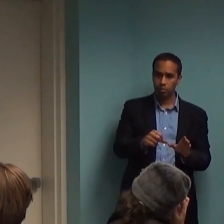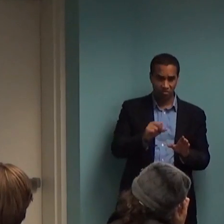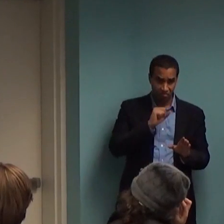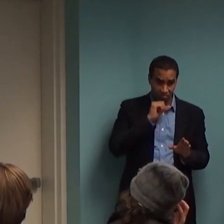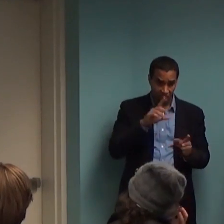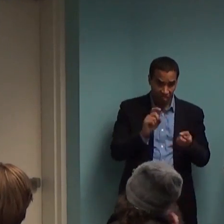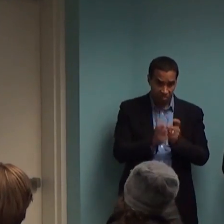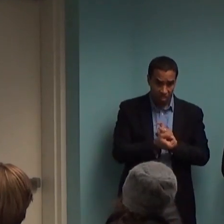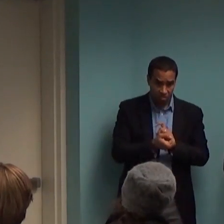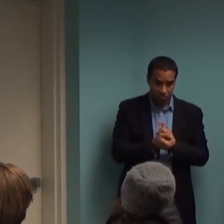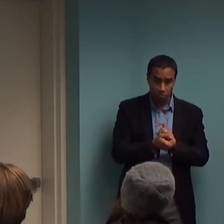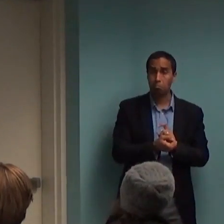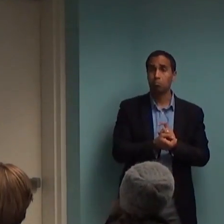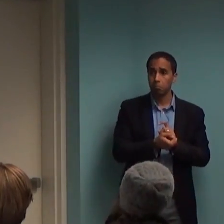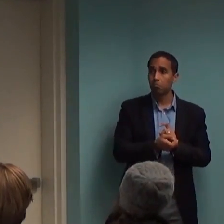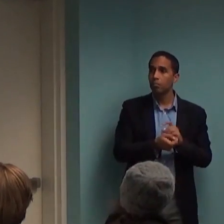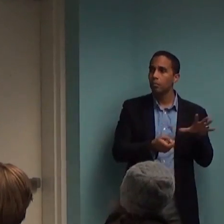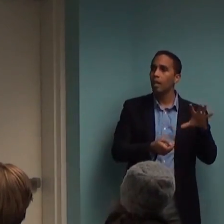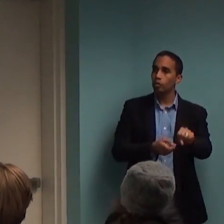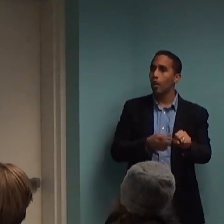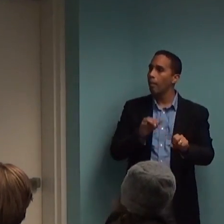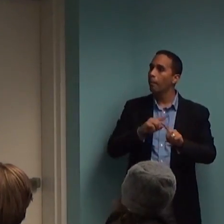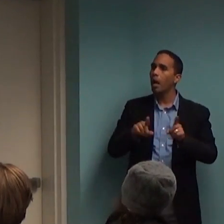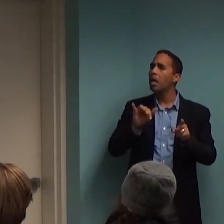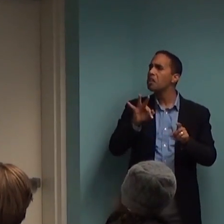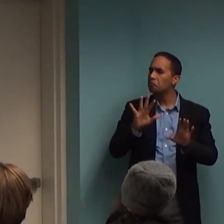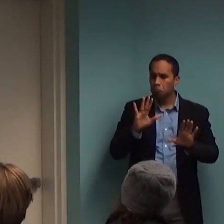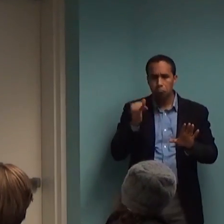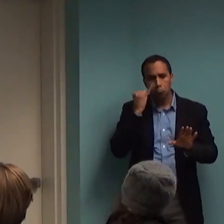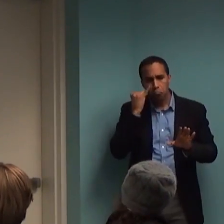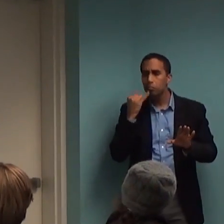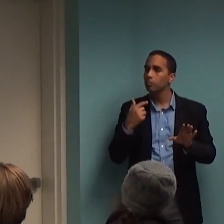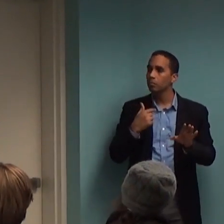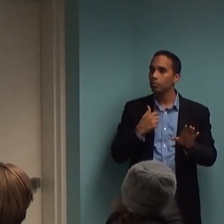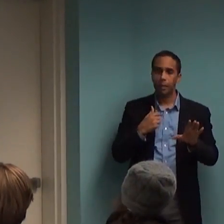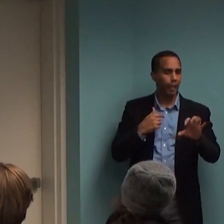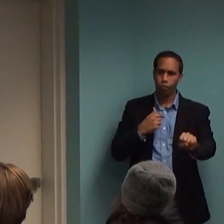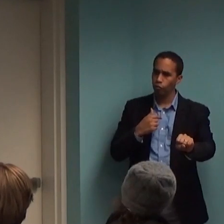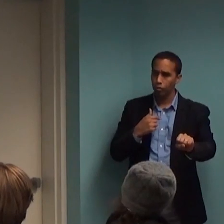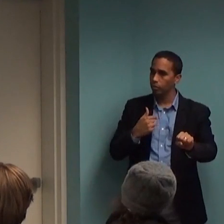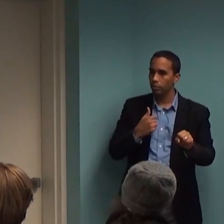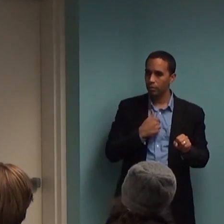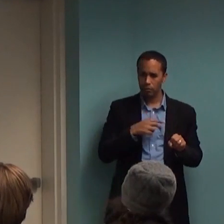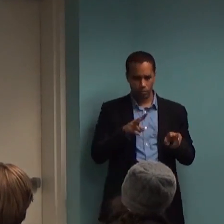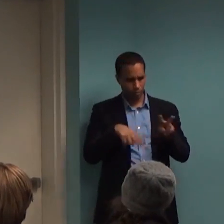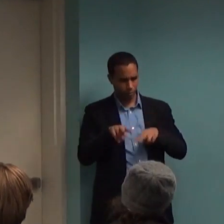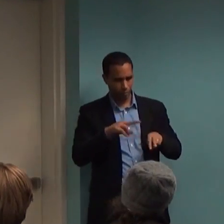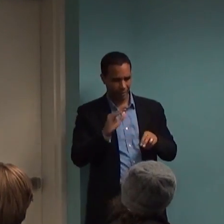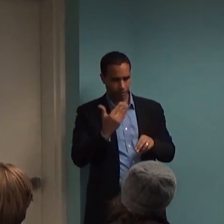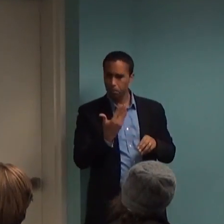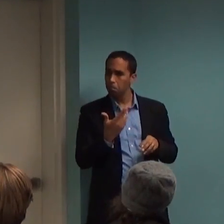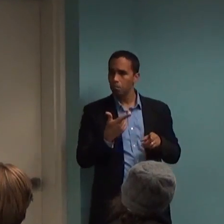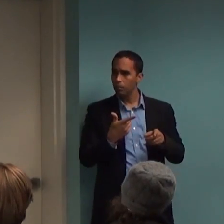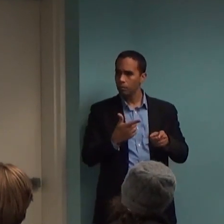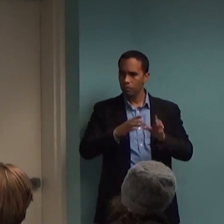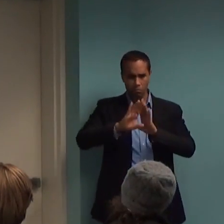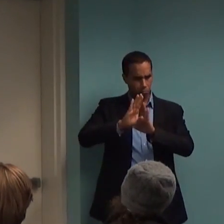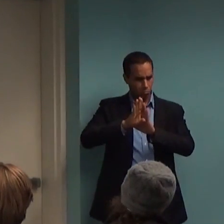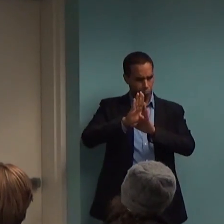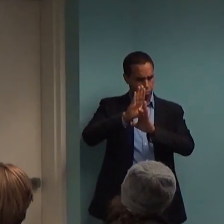and the person's clearly doing well and the medication seems to be not necessarily helping, or they seem to be doing really well and they're still on medication, then